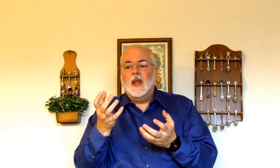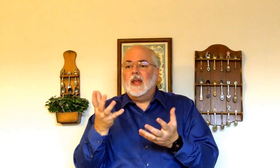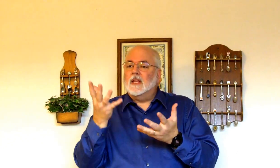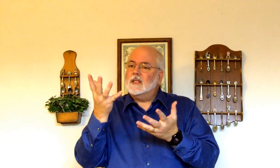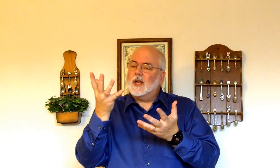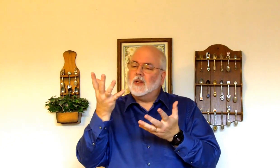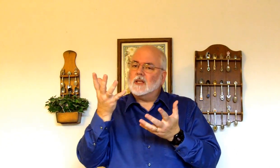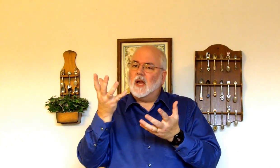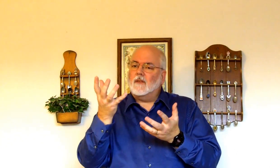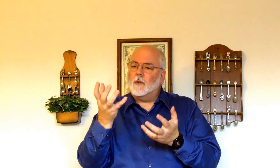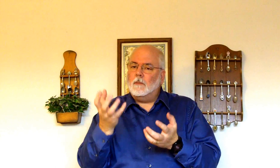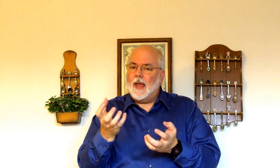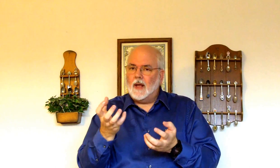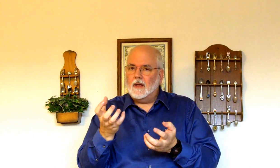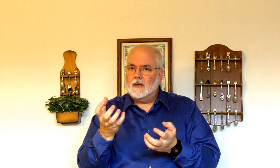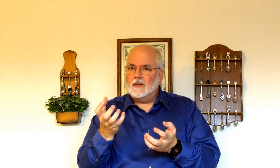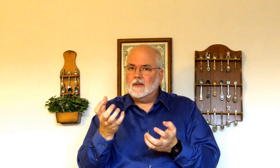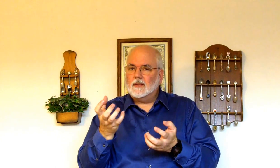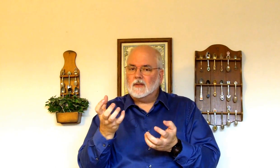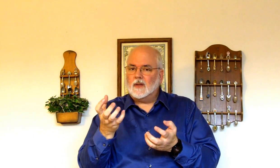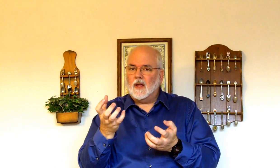This is actually the sign. For beg. Okay.